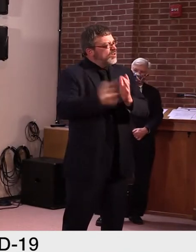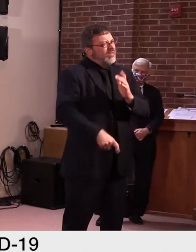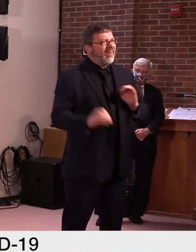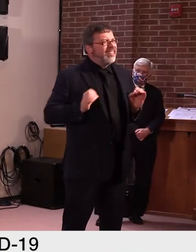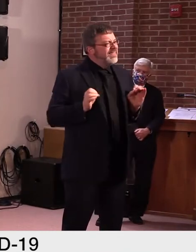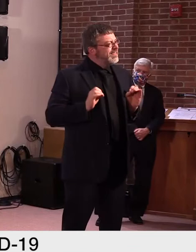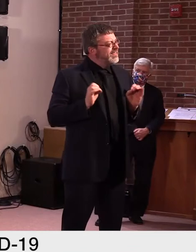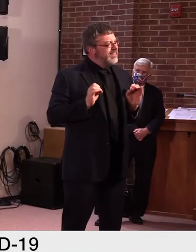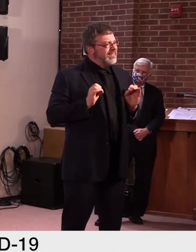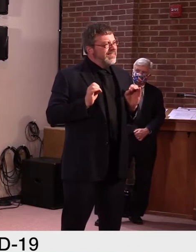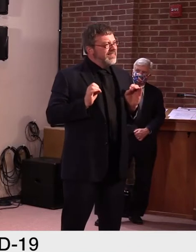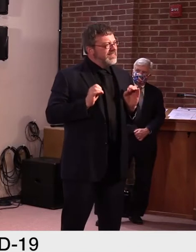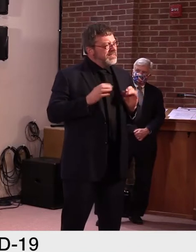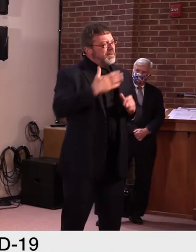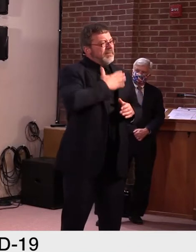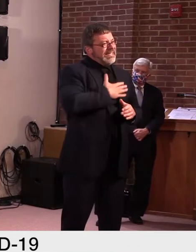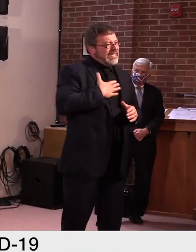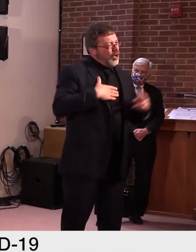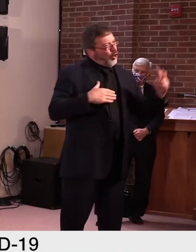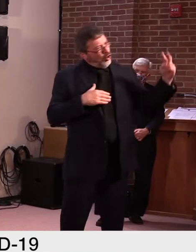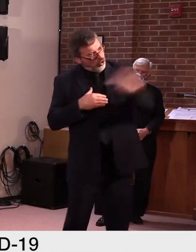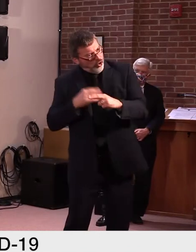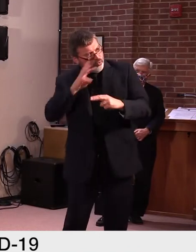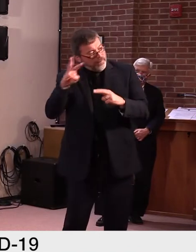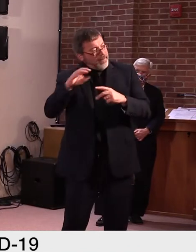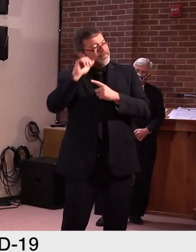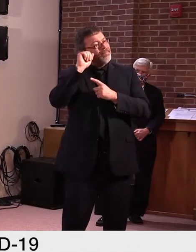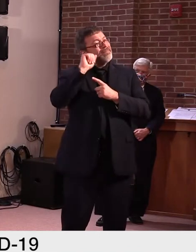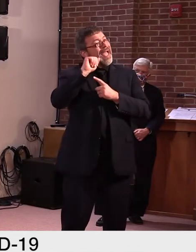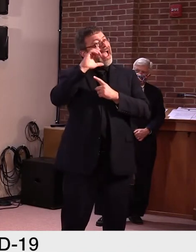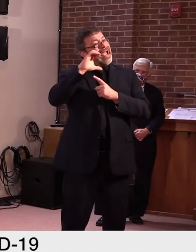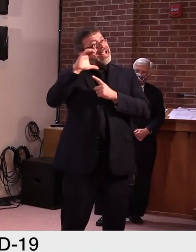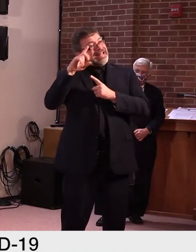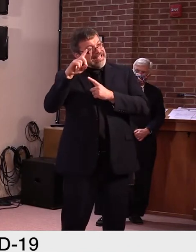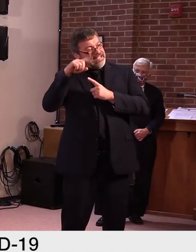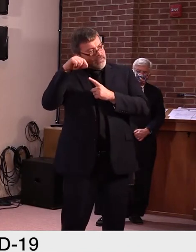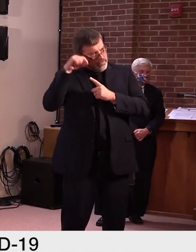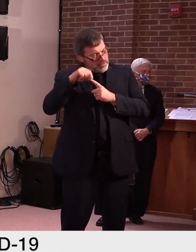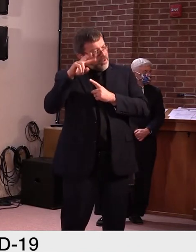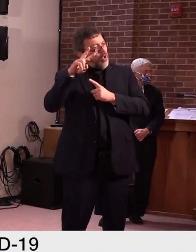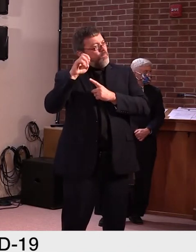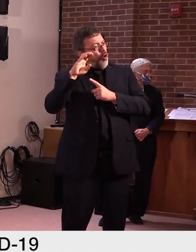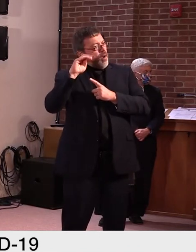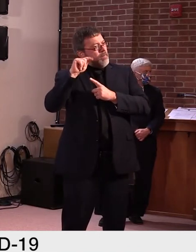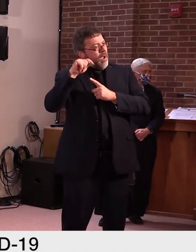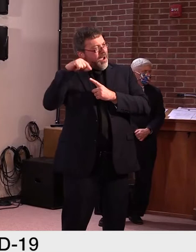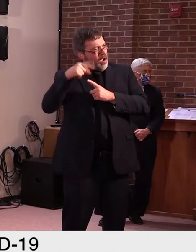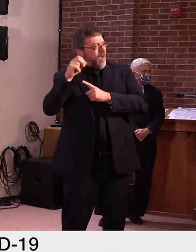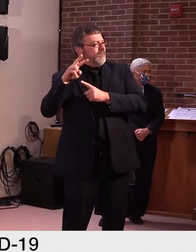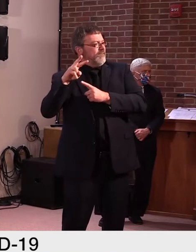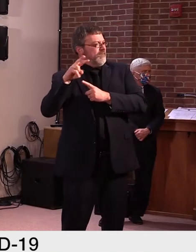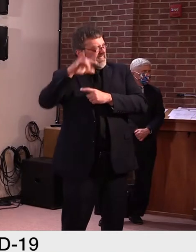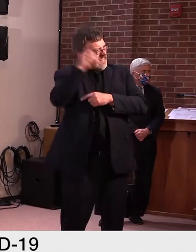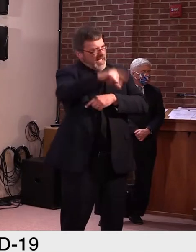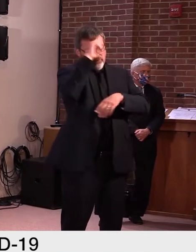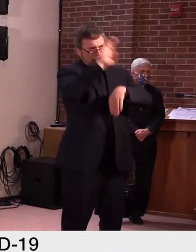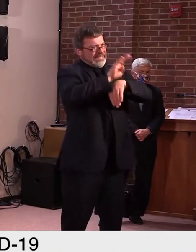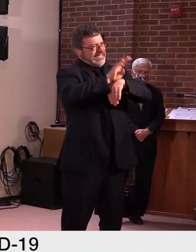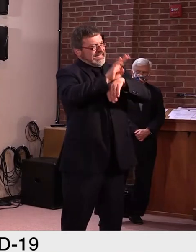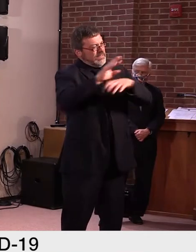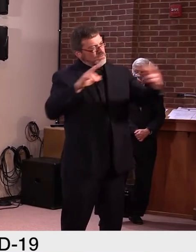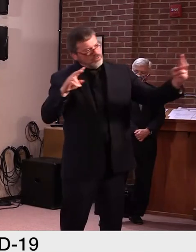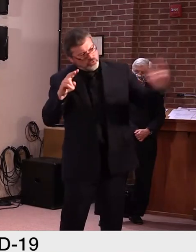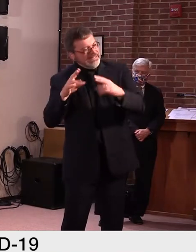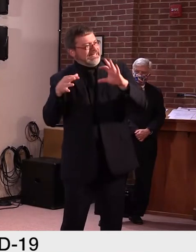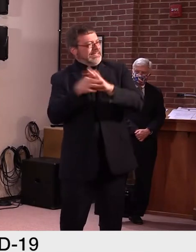.gov. And, um, we're happy to help answer questions. Thank you. And, um, Governor, just a quick